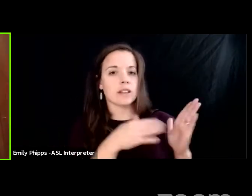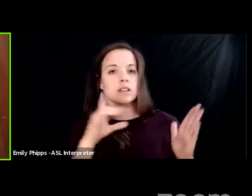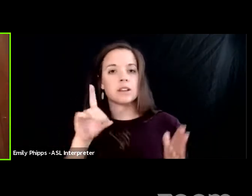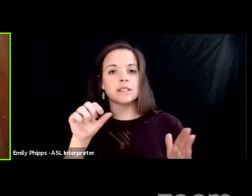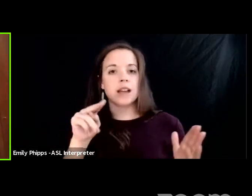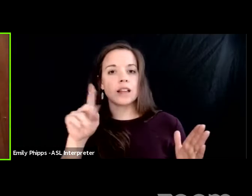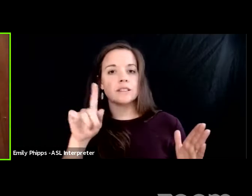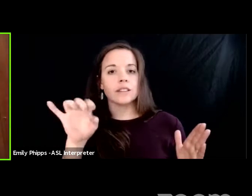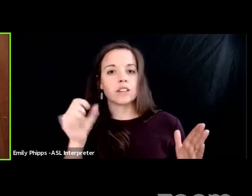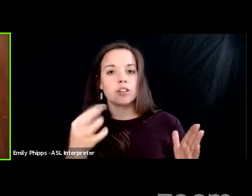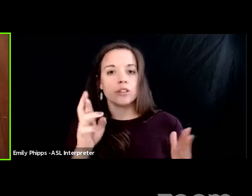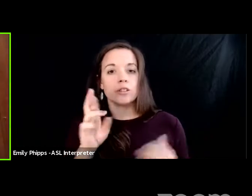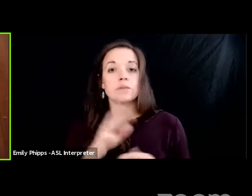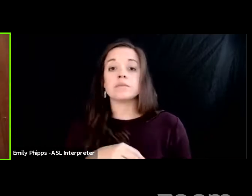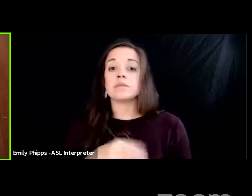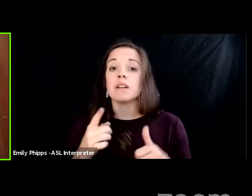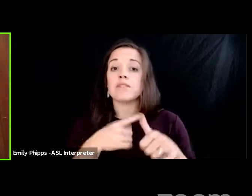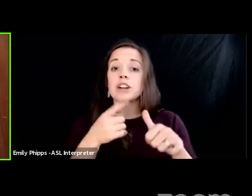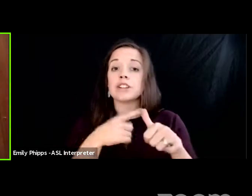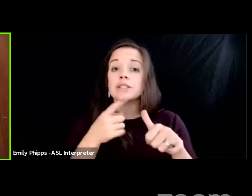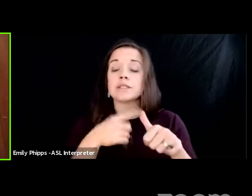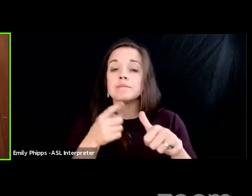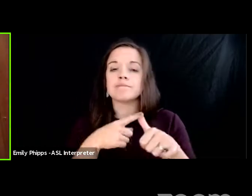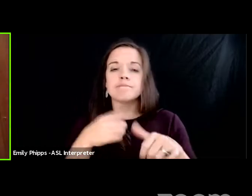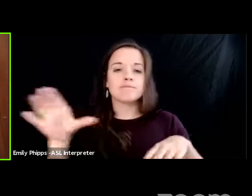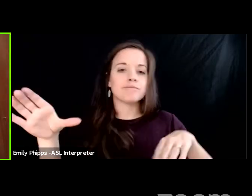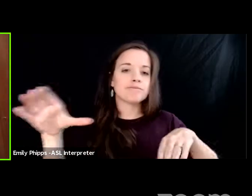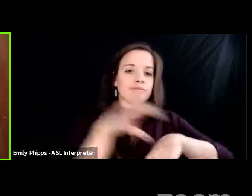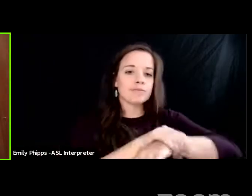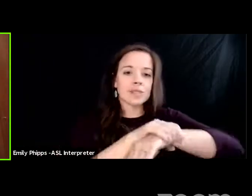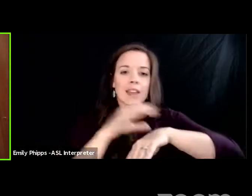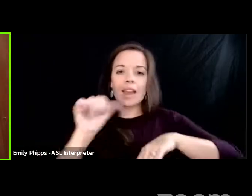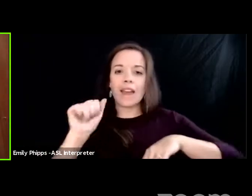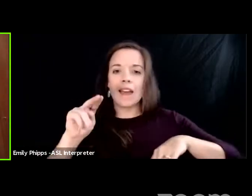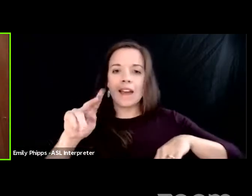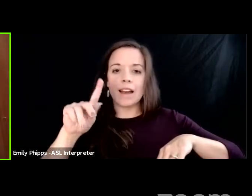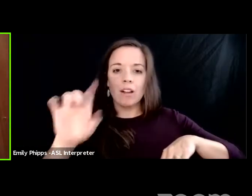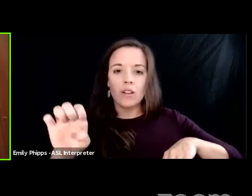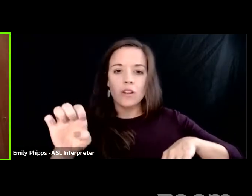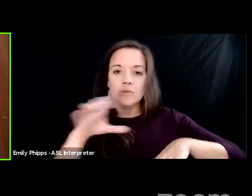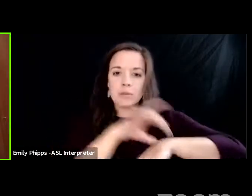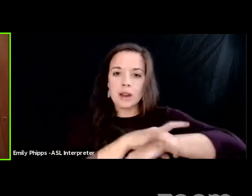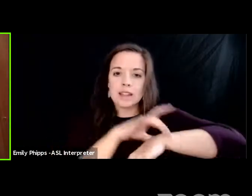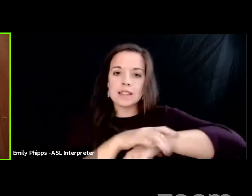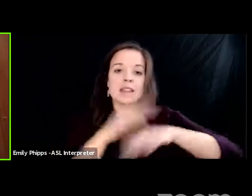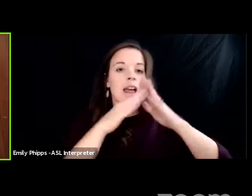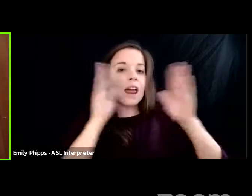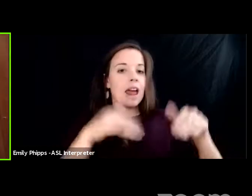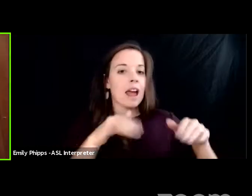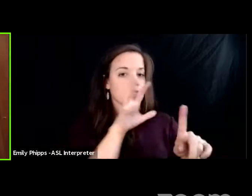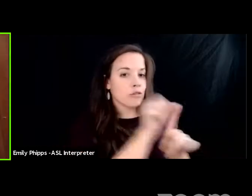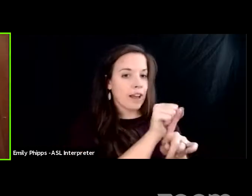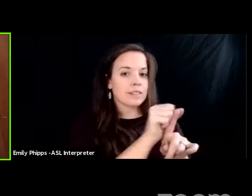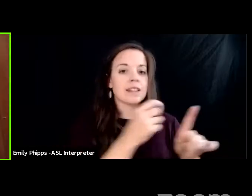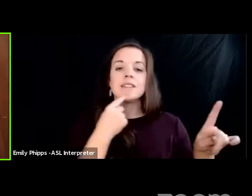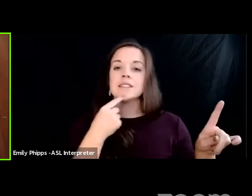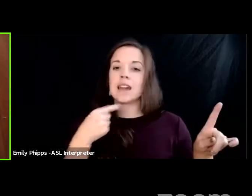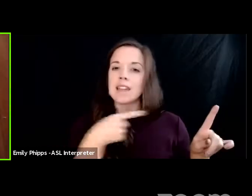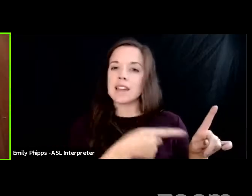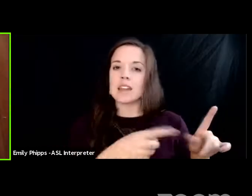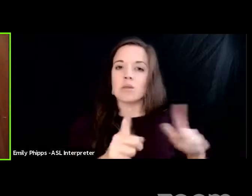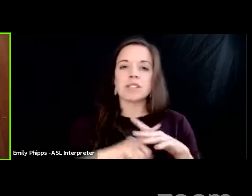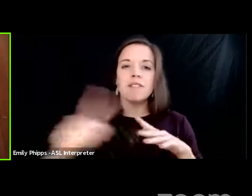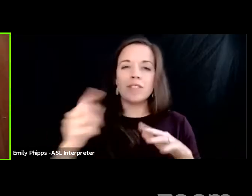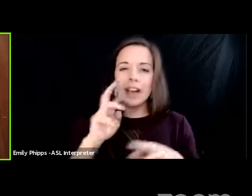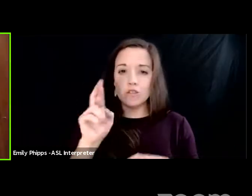first thing that she did was slap an ankle bracelet on steve donzinger put him on house arrest and say that he he was a flight